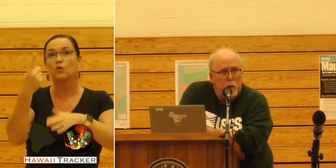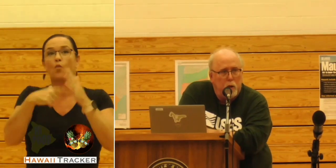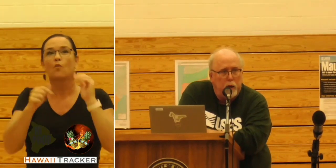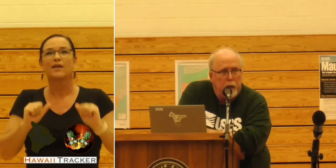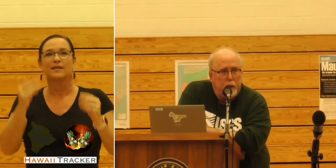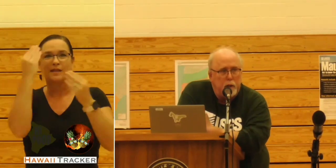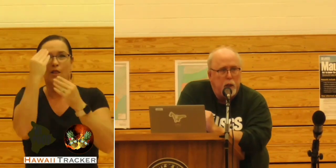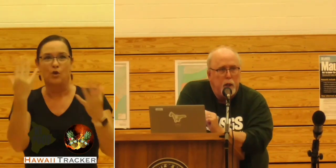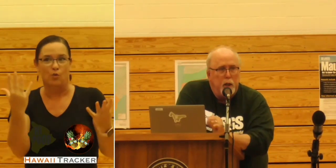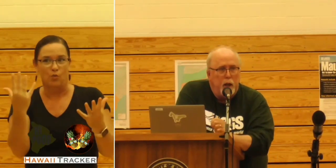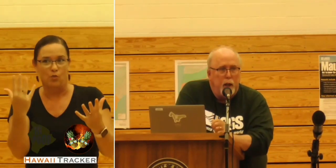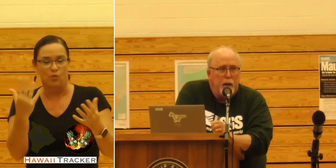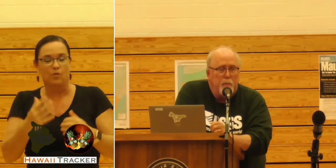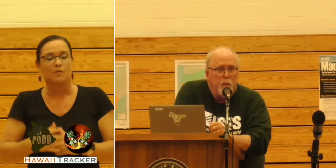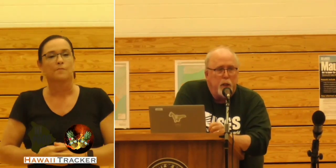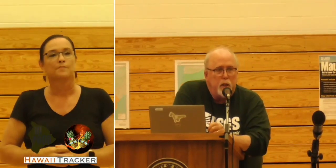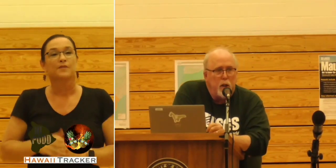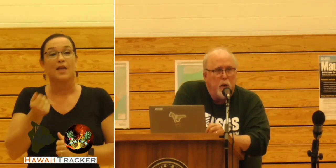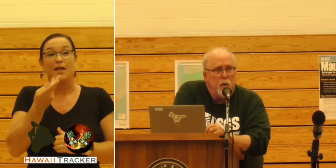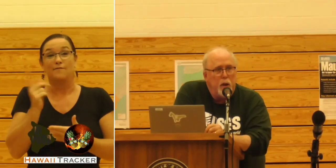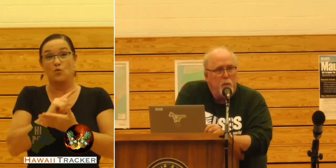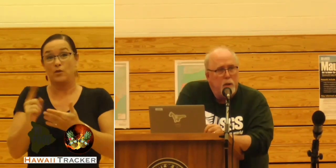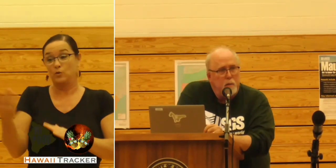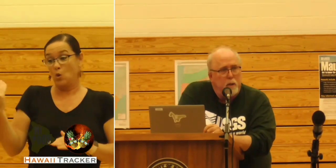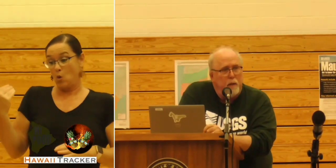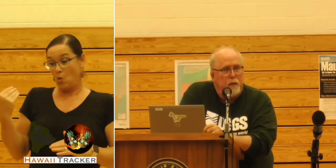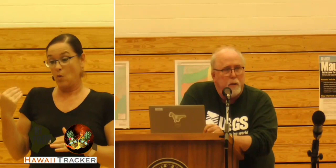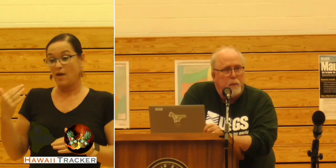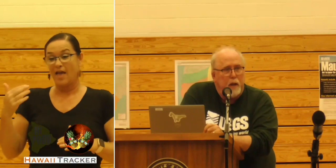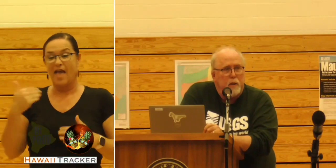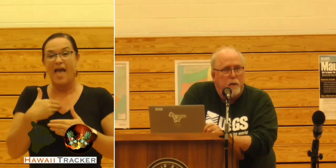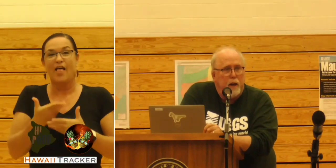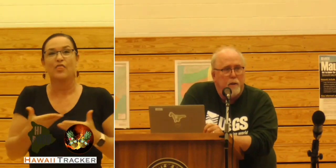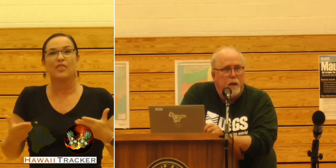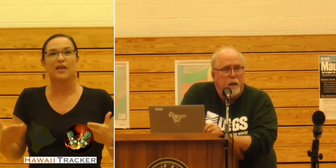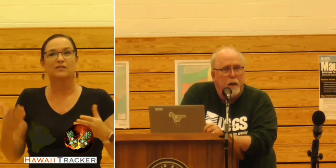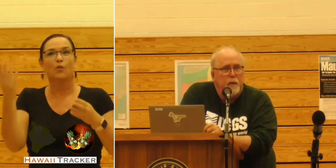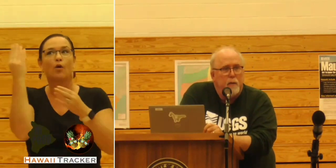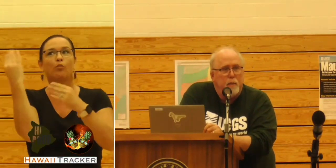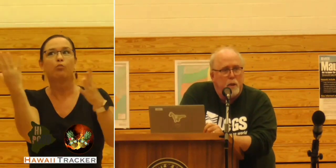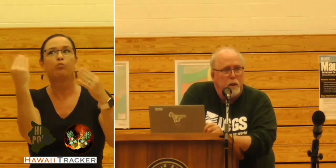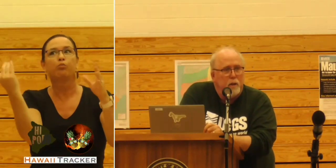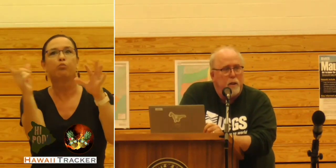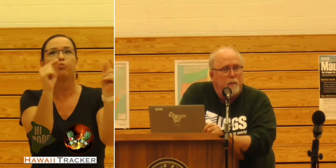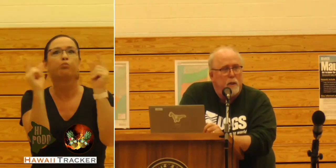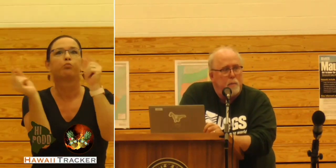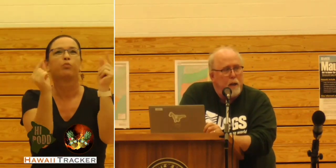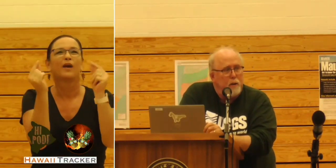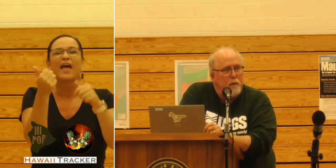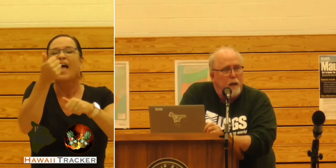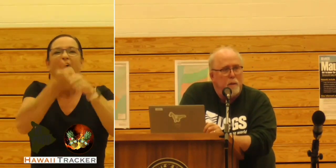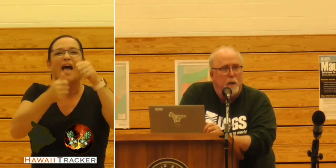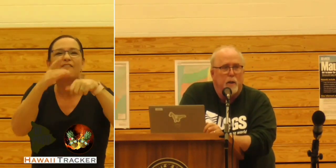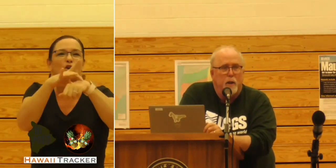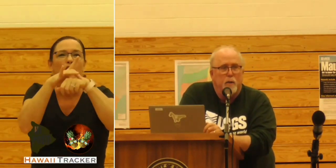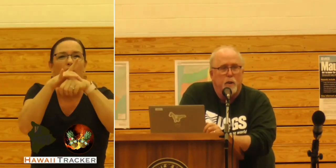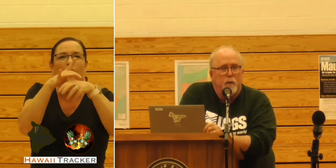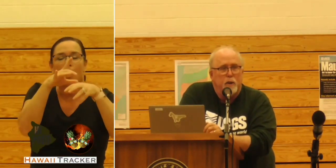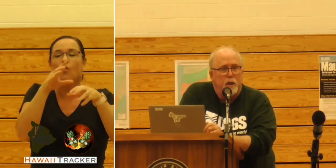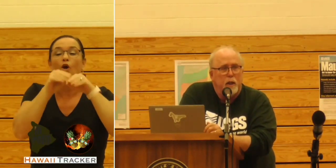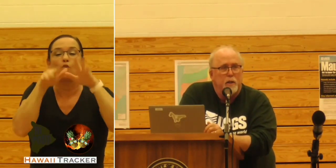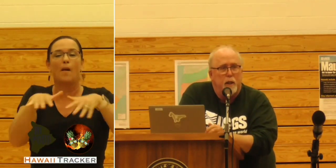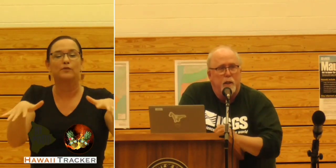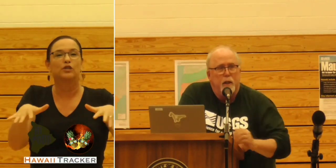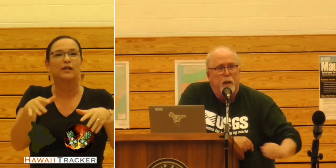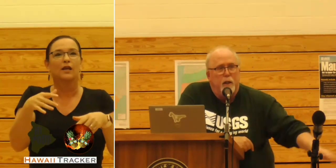you, okay? Because a couple weeks ago there was some stuff that's passed around, and in every eruption there's stuff that's passed around about, oh,